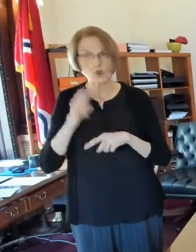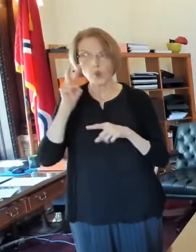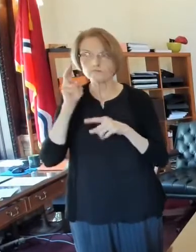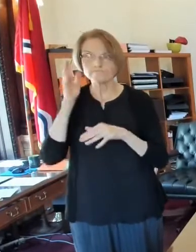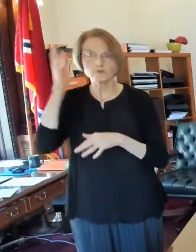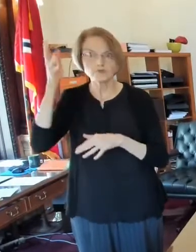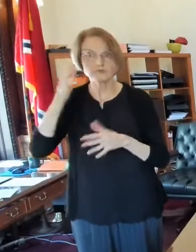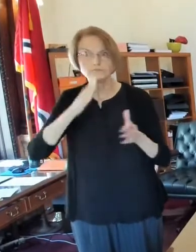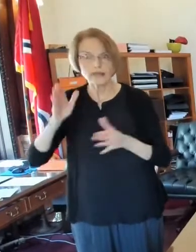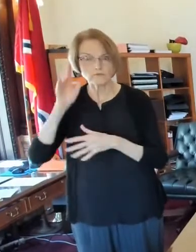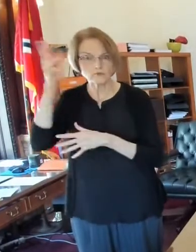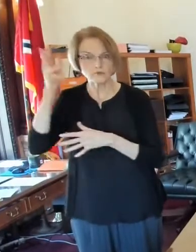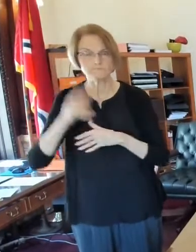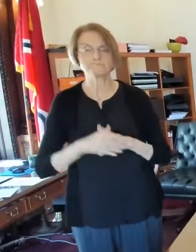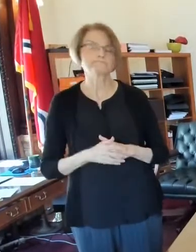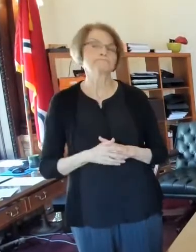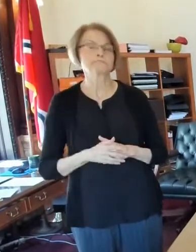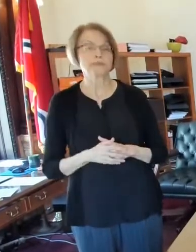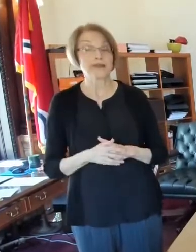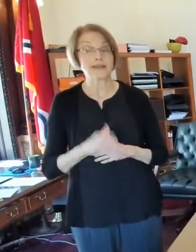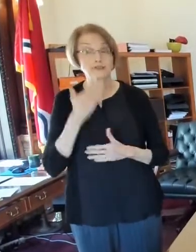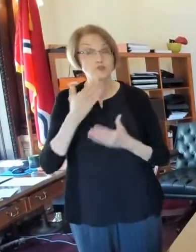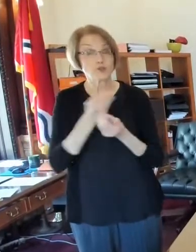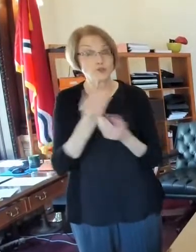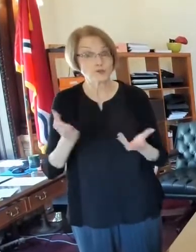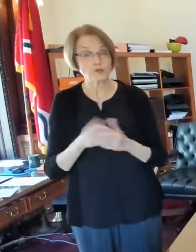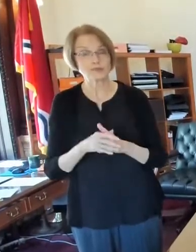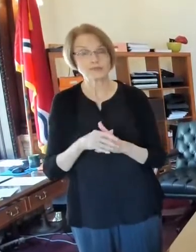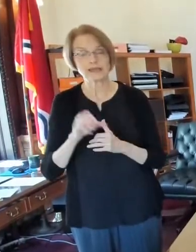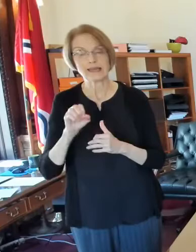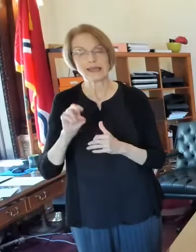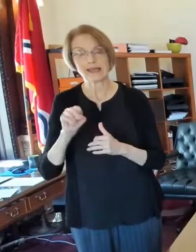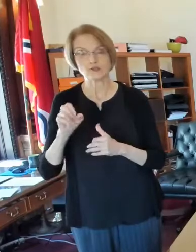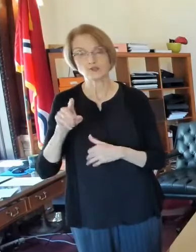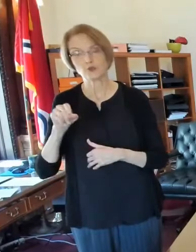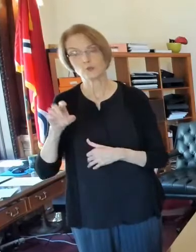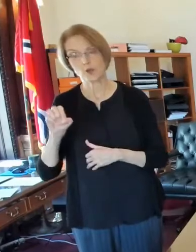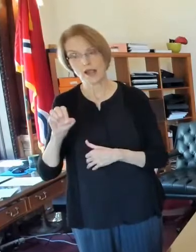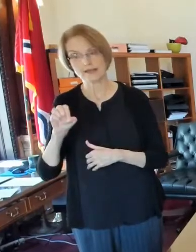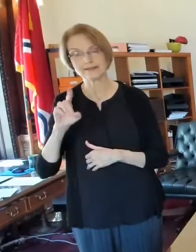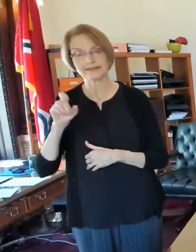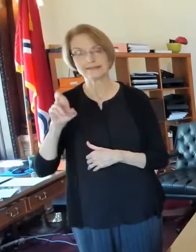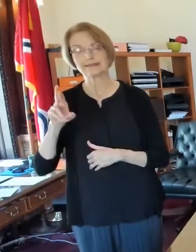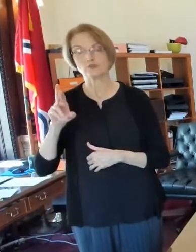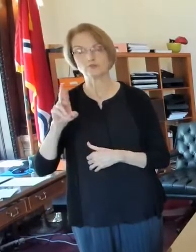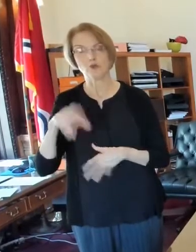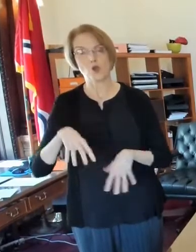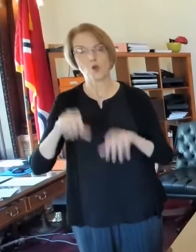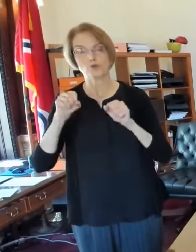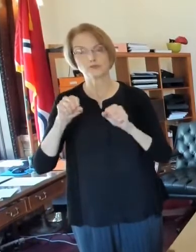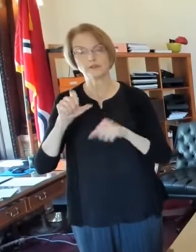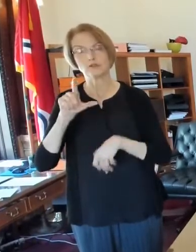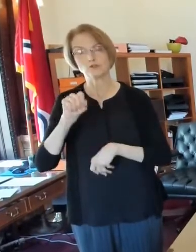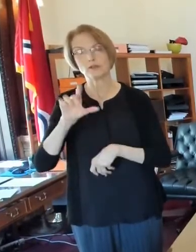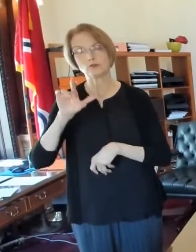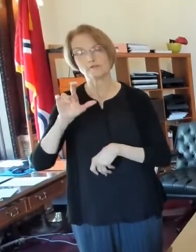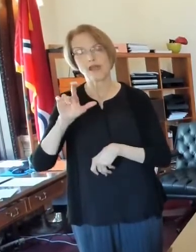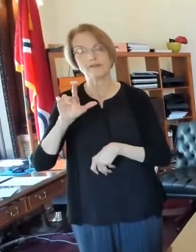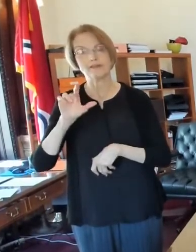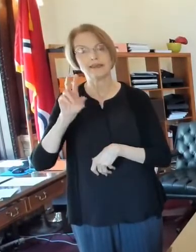So those are, that's really good news. Enterprise Center hosting the 2025 NCAA frozen four.